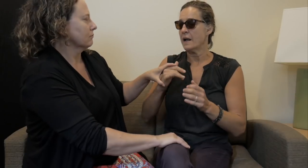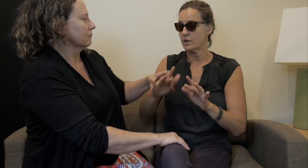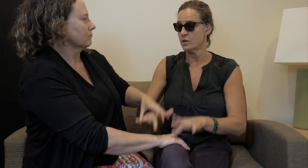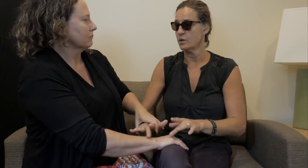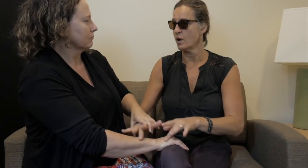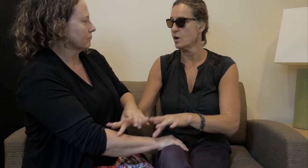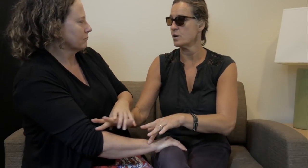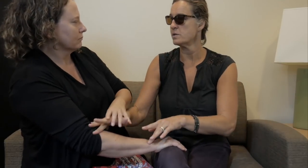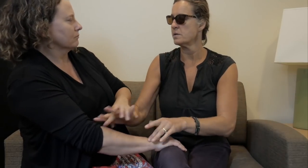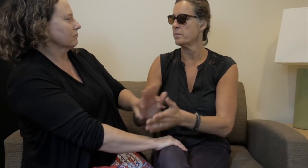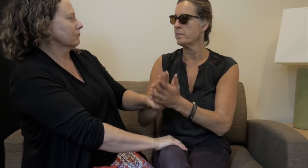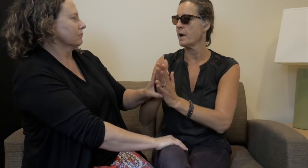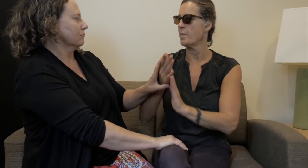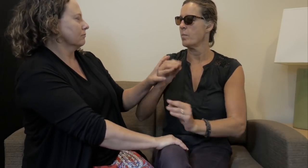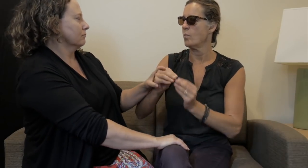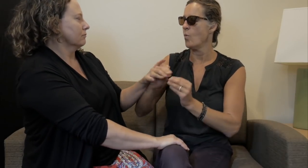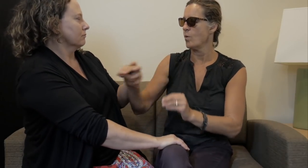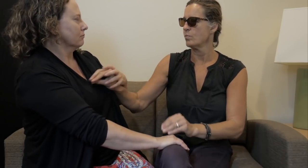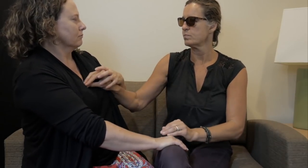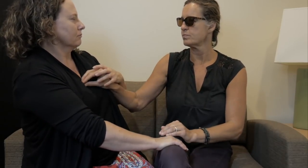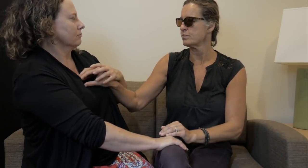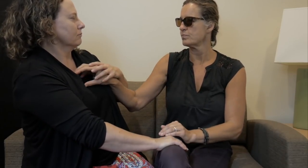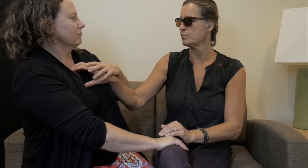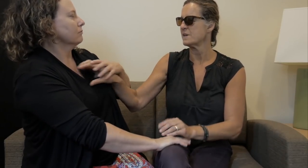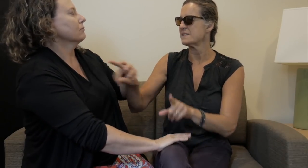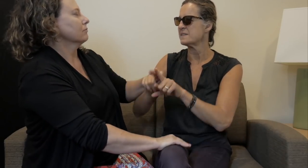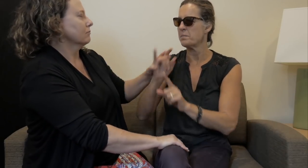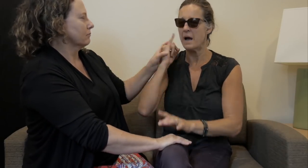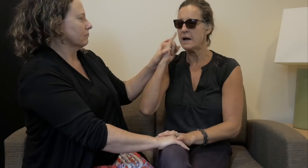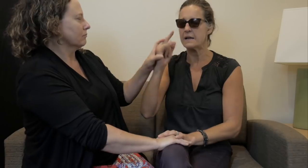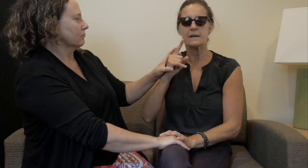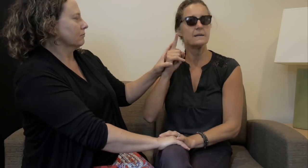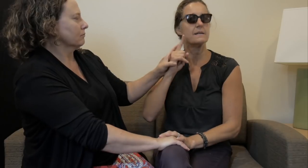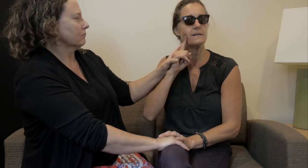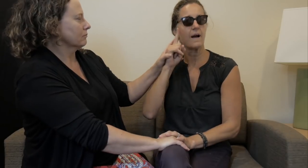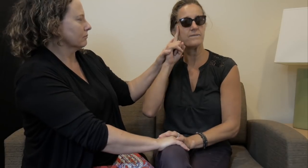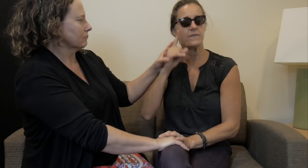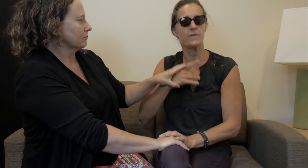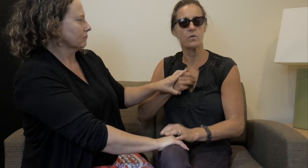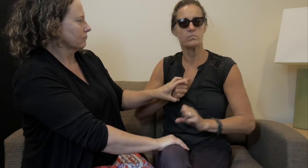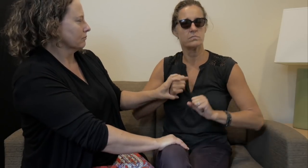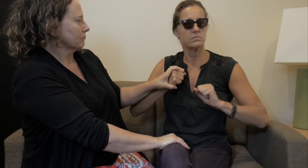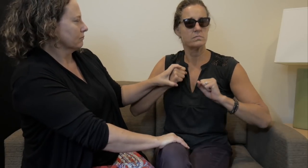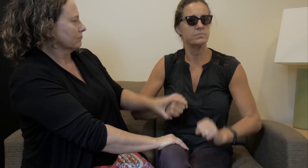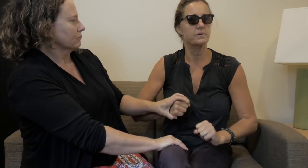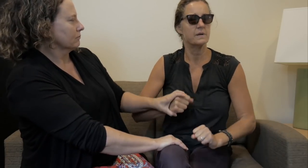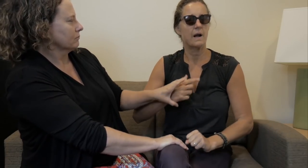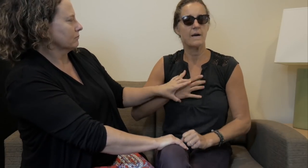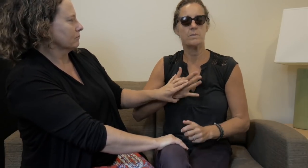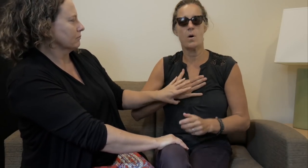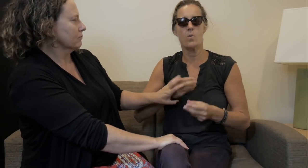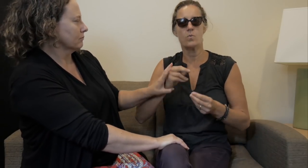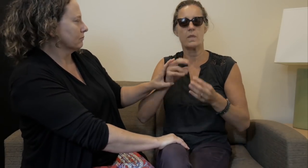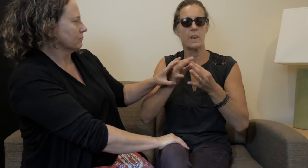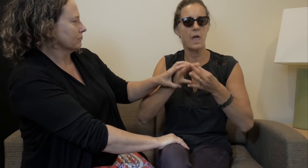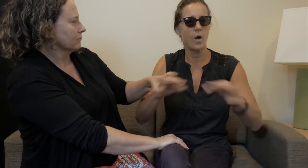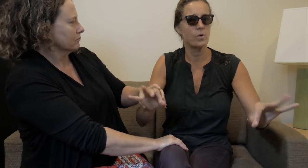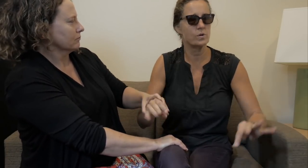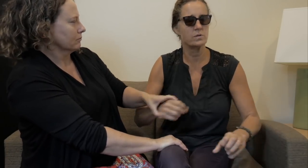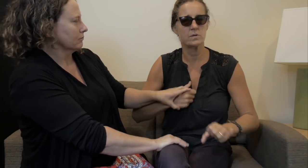Touch gives us more self-esteem. In the same way that Deaf people strongly identify with ASL as